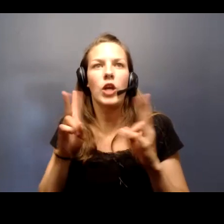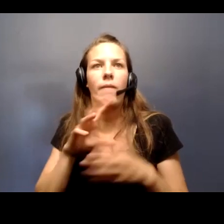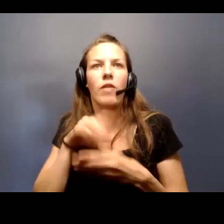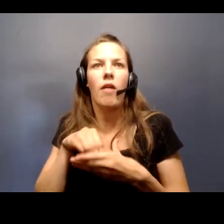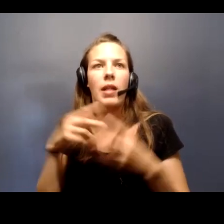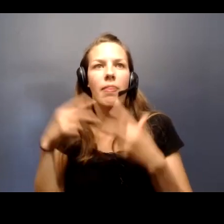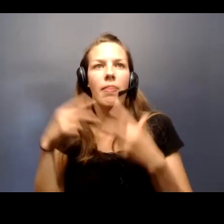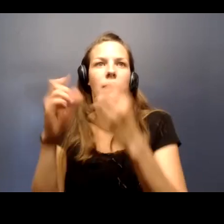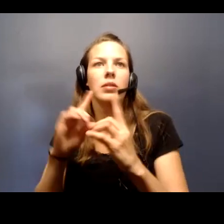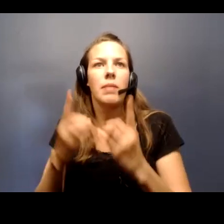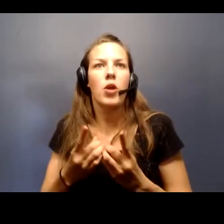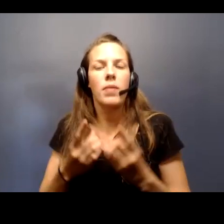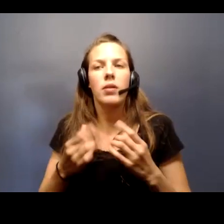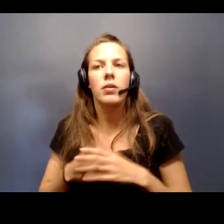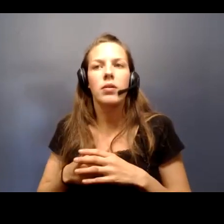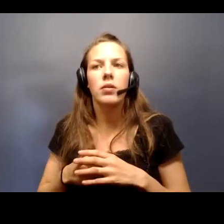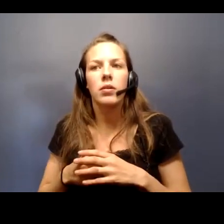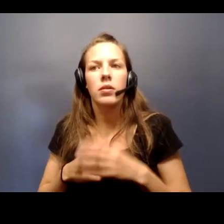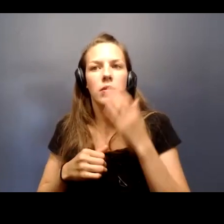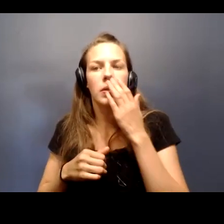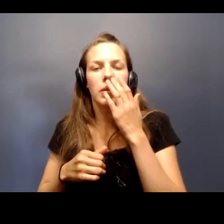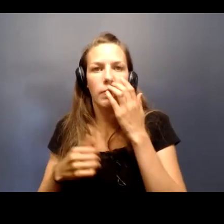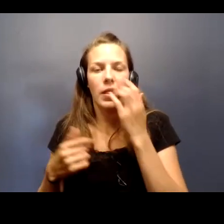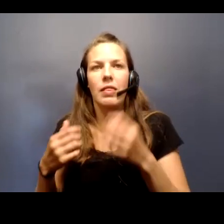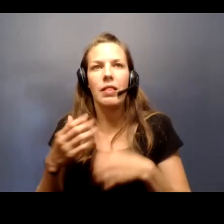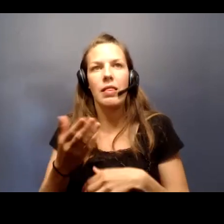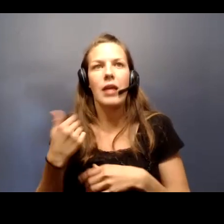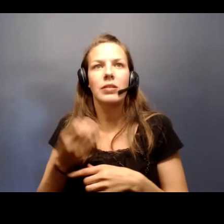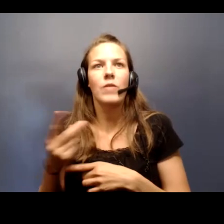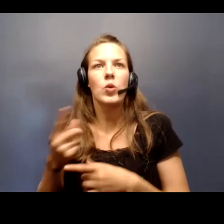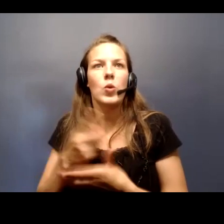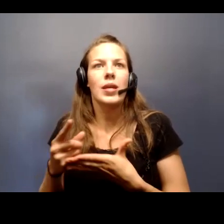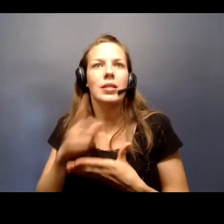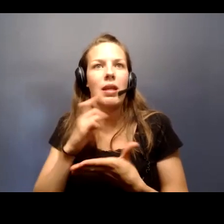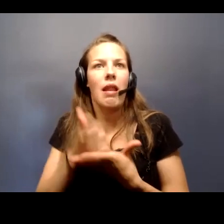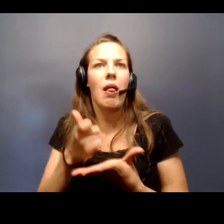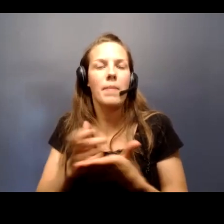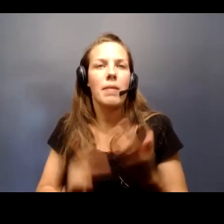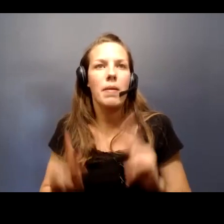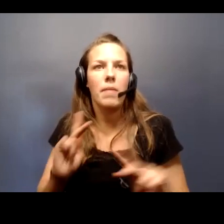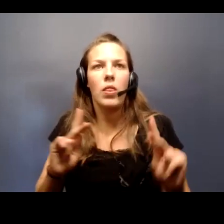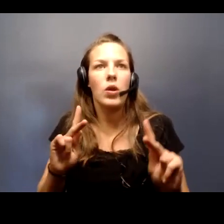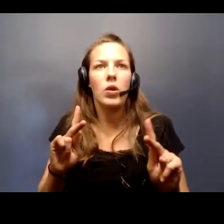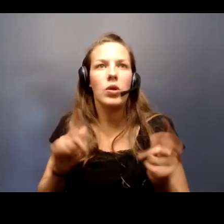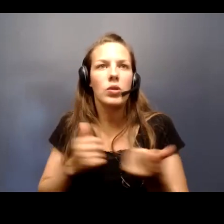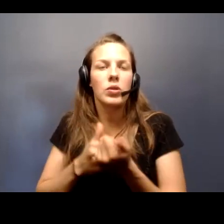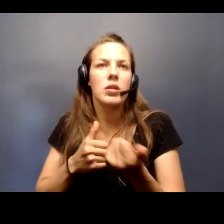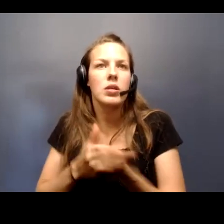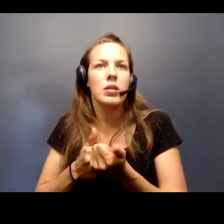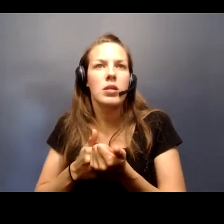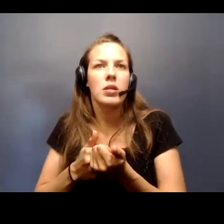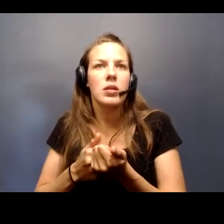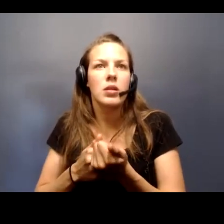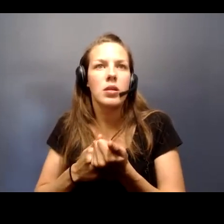over the last couple of weeks in helping people who are sponsoring mass events